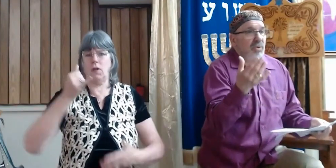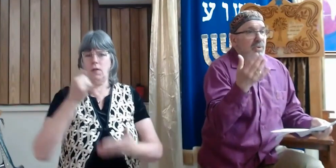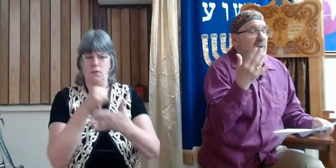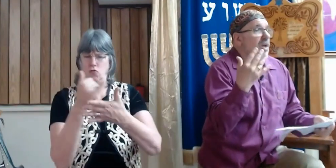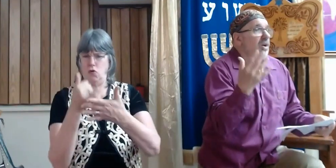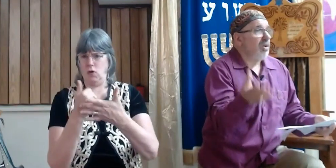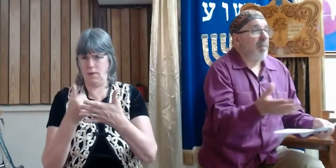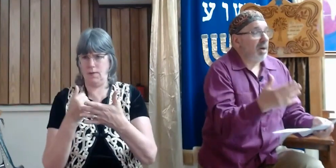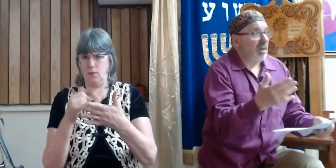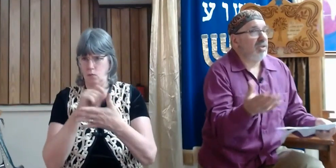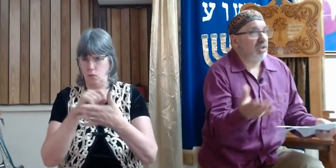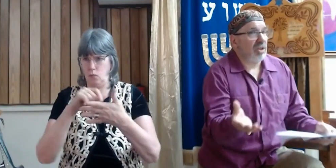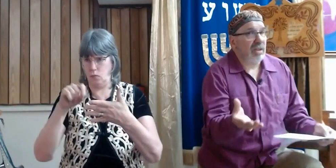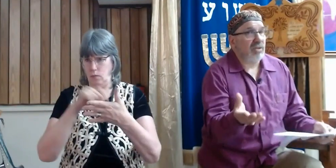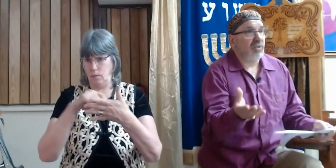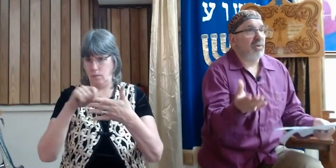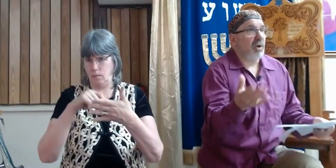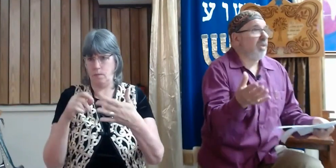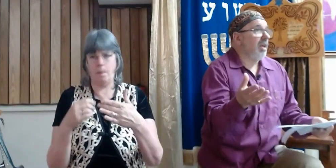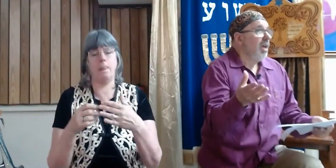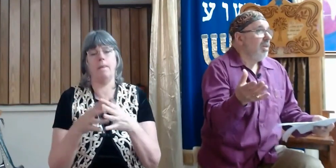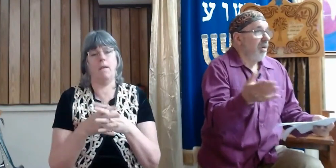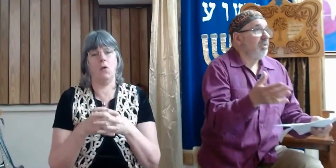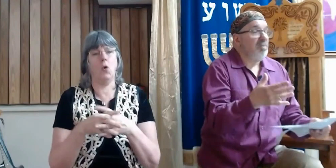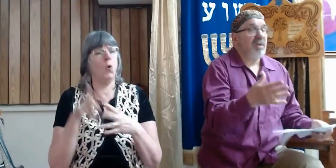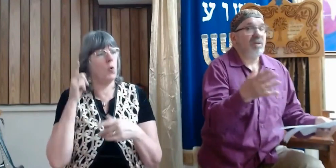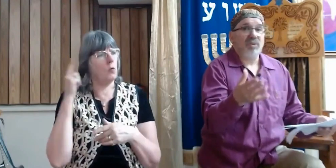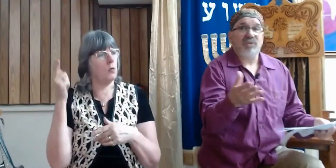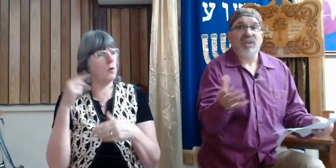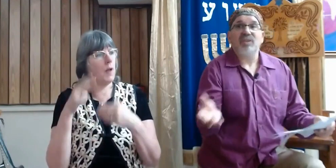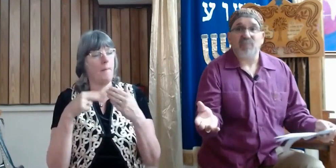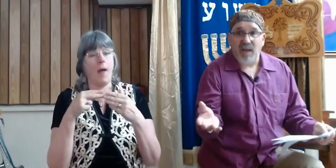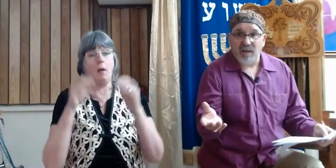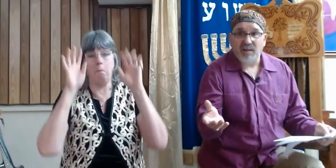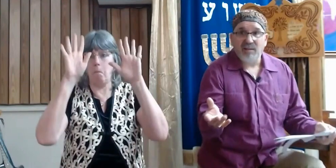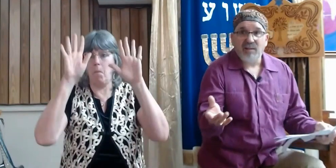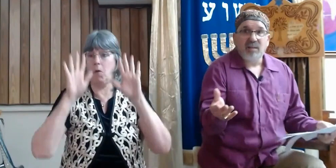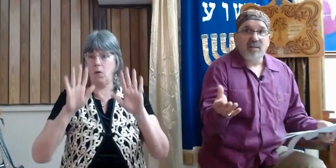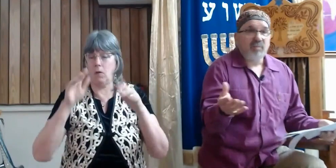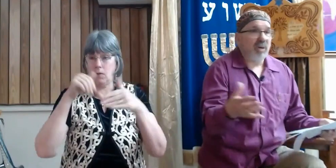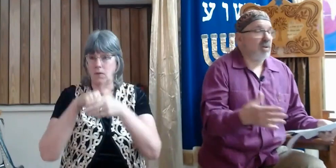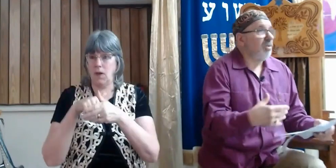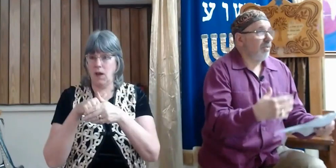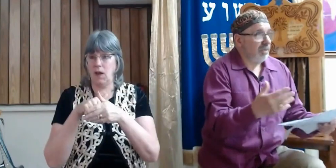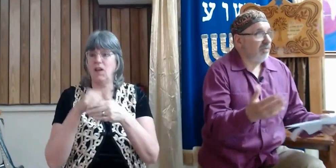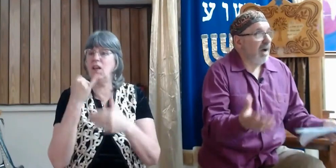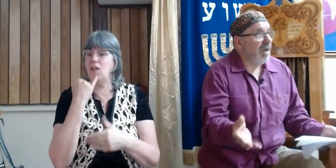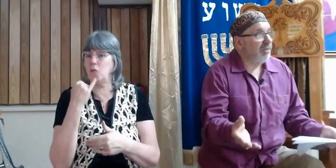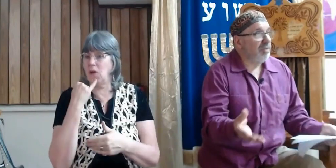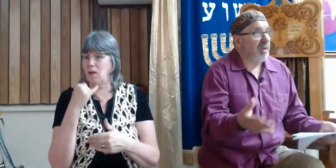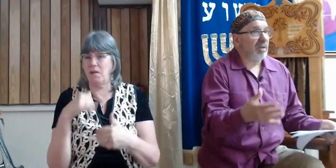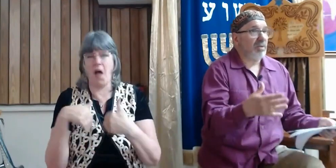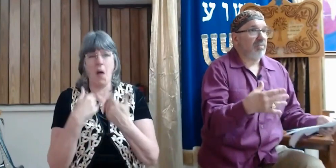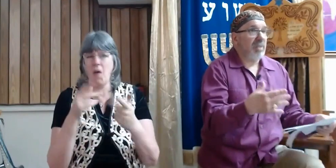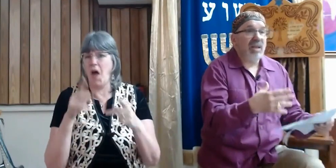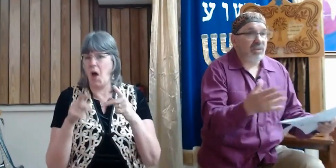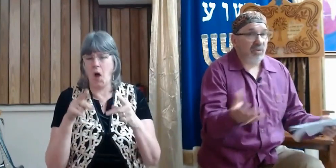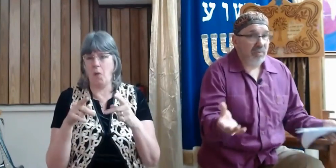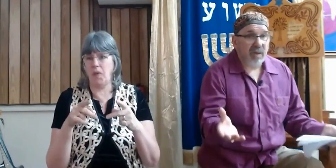who here, an American journalist who heard that there is miracles in Israel, miracles of survival,